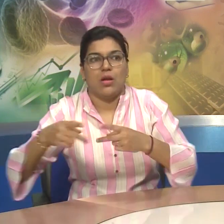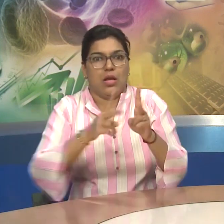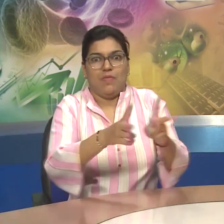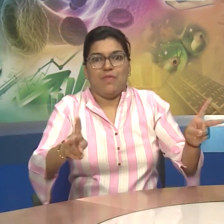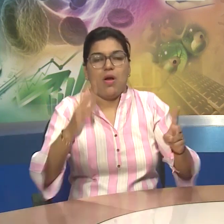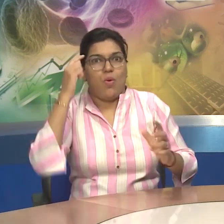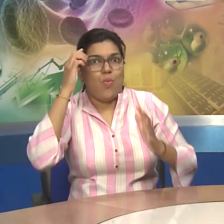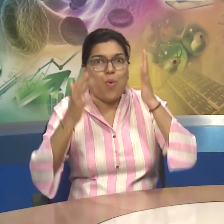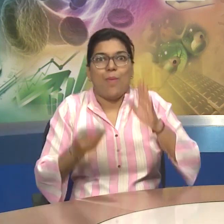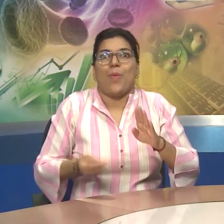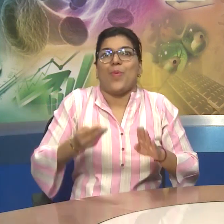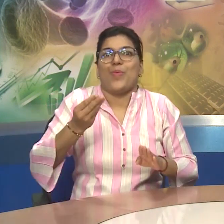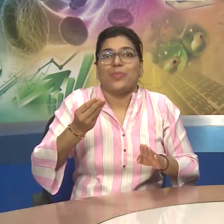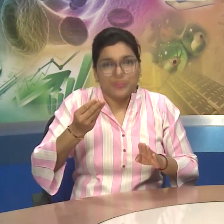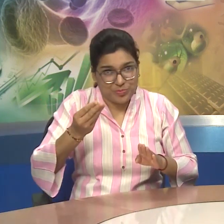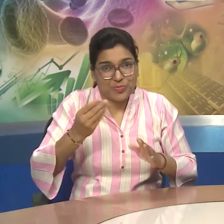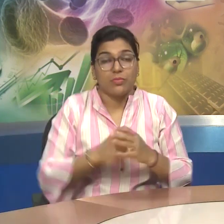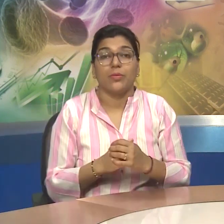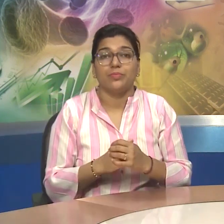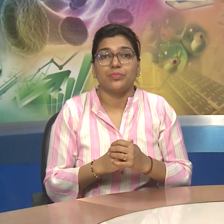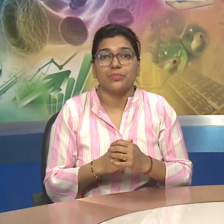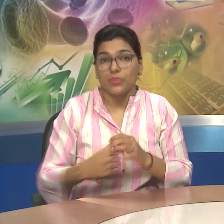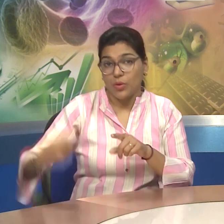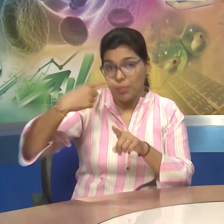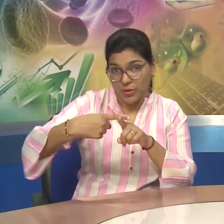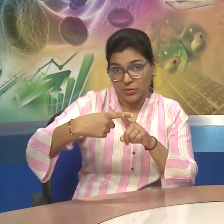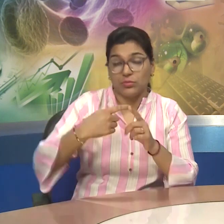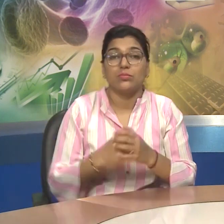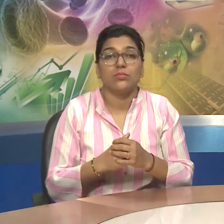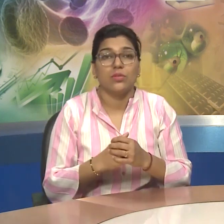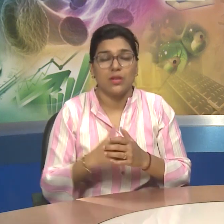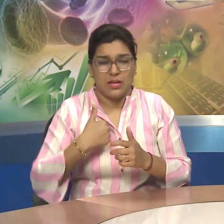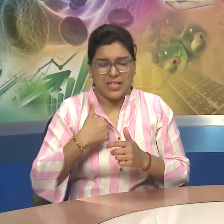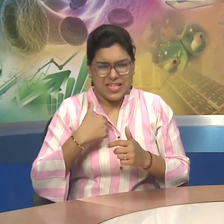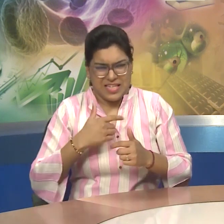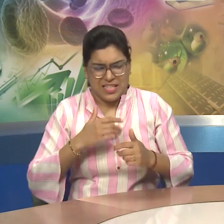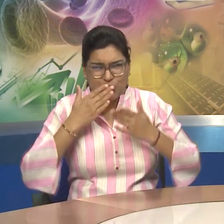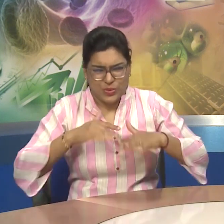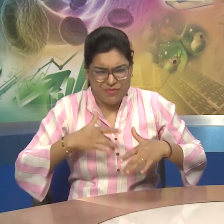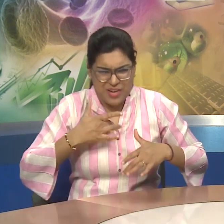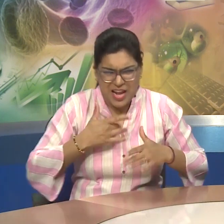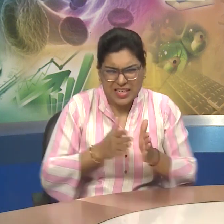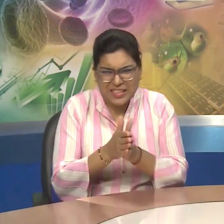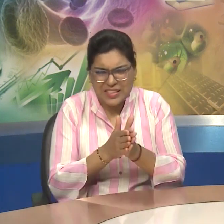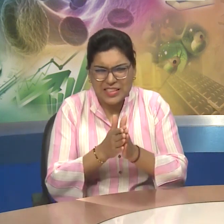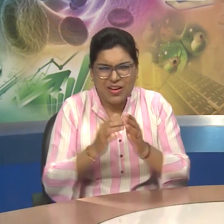Peer Pressure The Inability